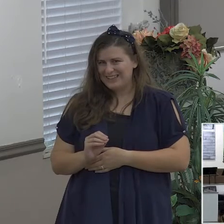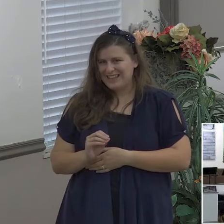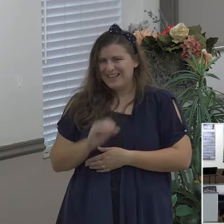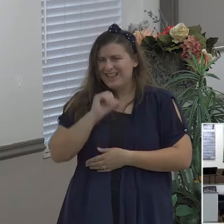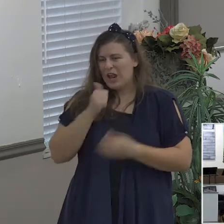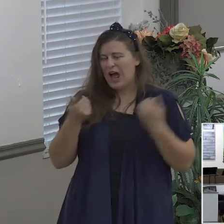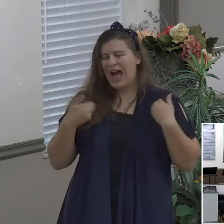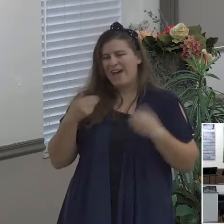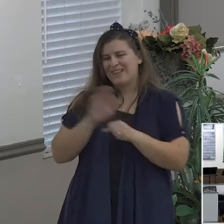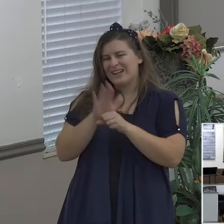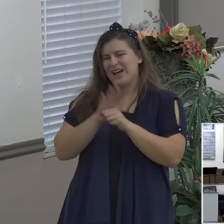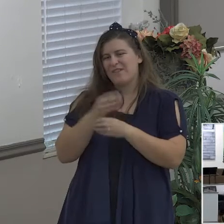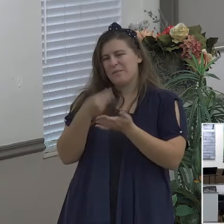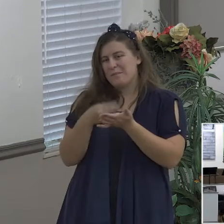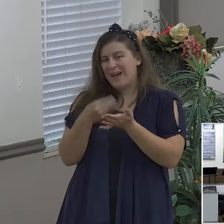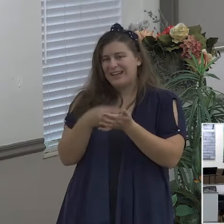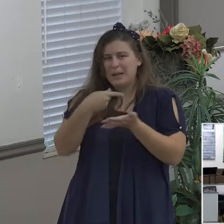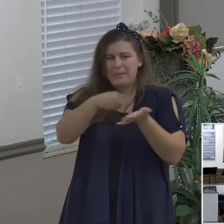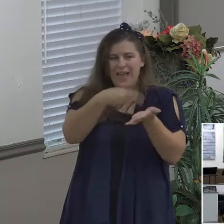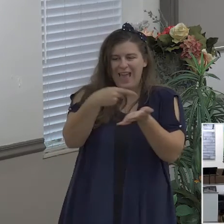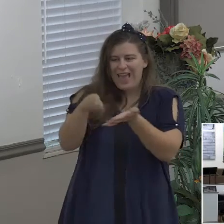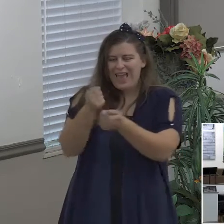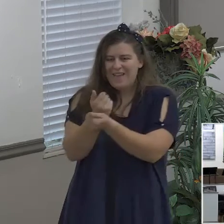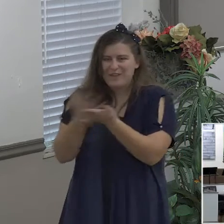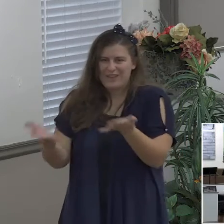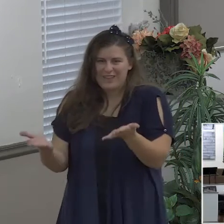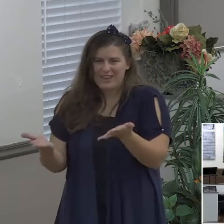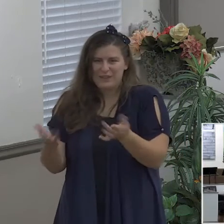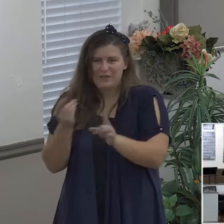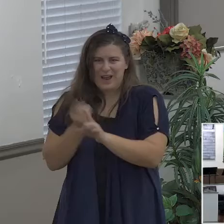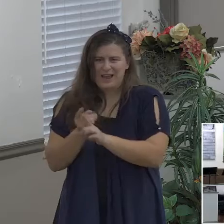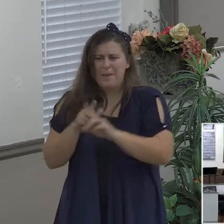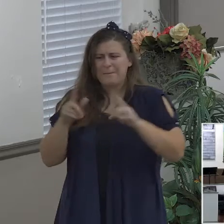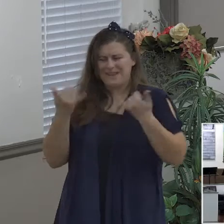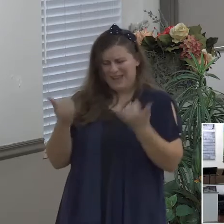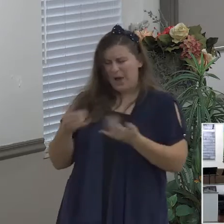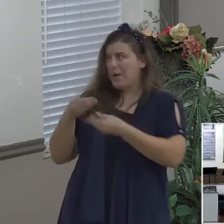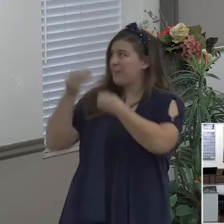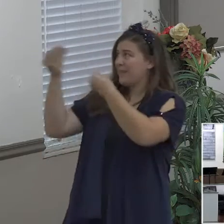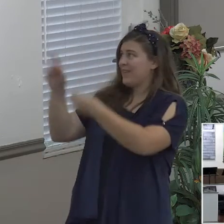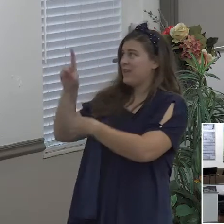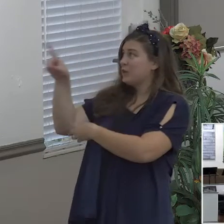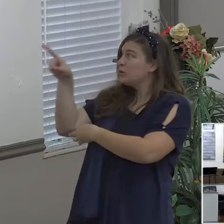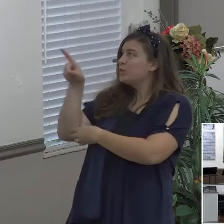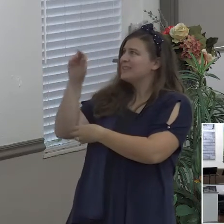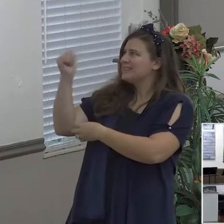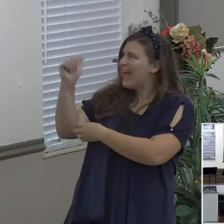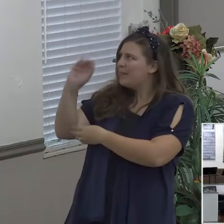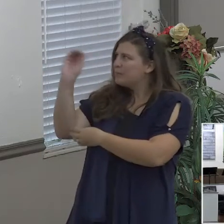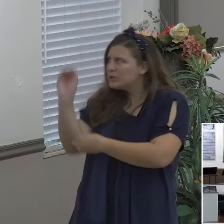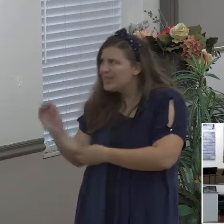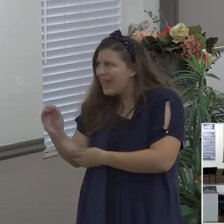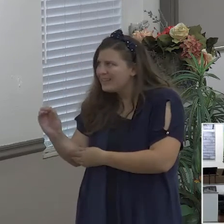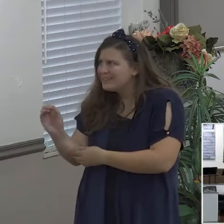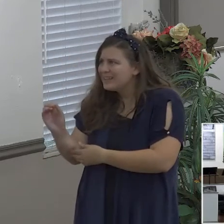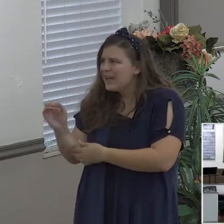and here's my answer to you forget about a pencil and paper you're never going to figure it out